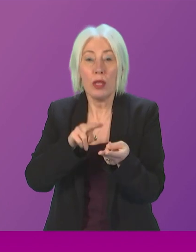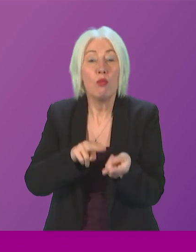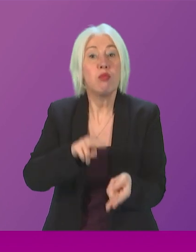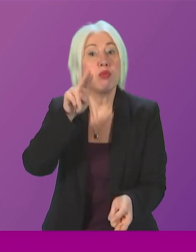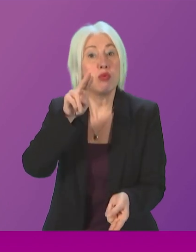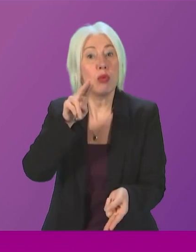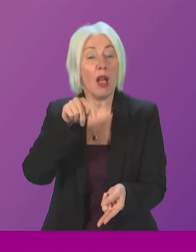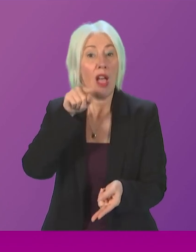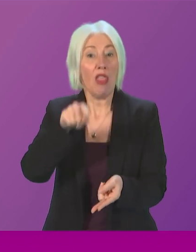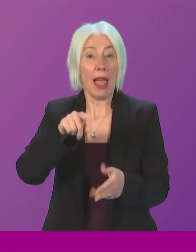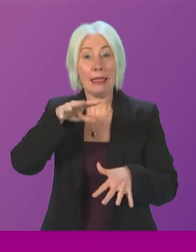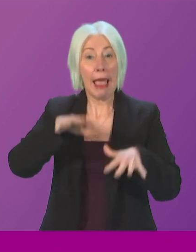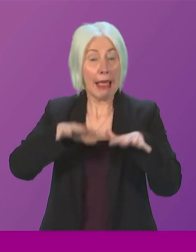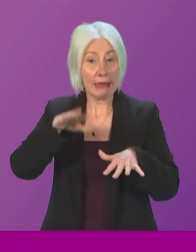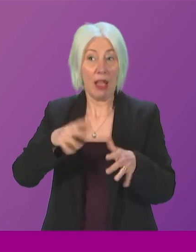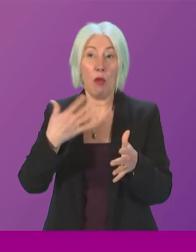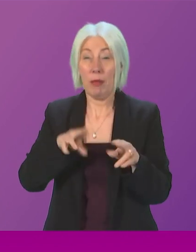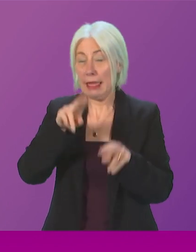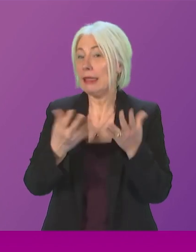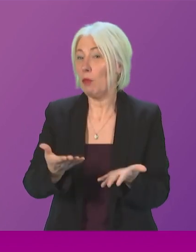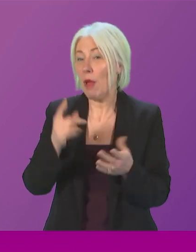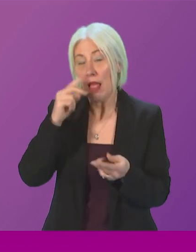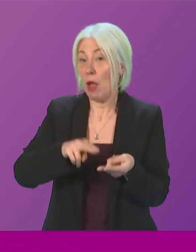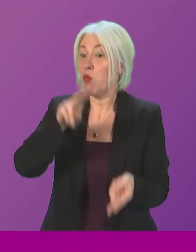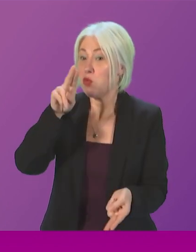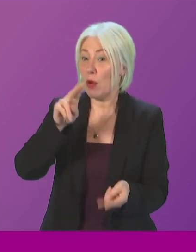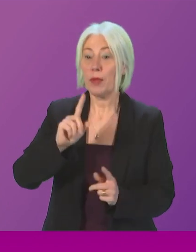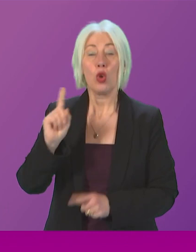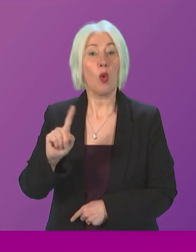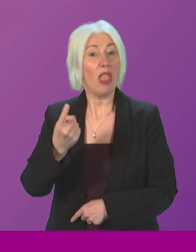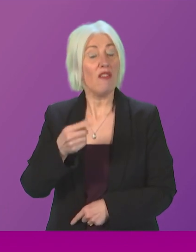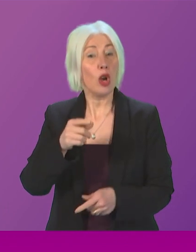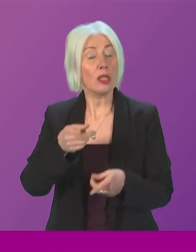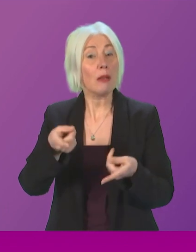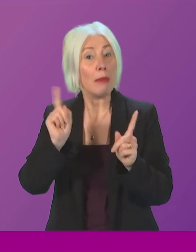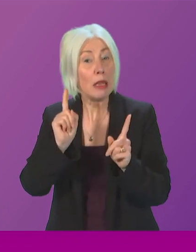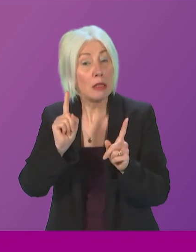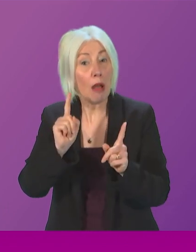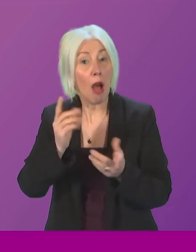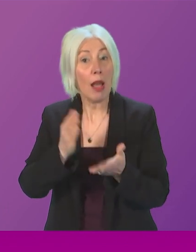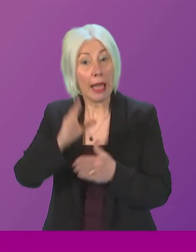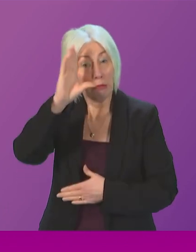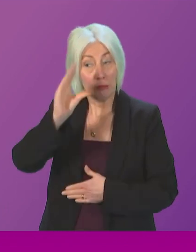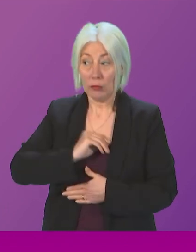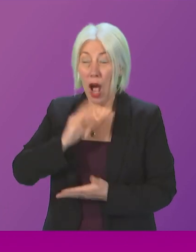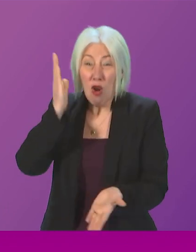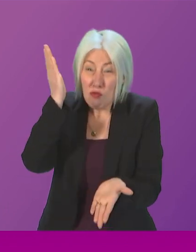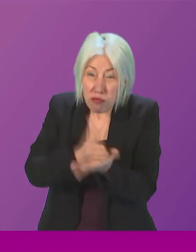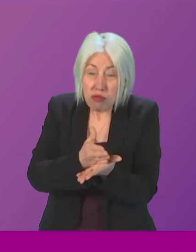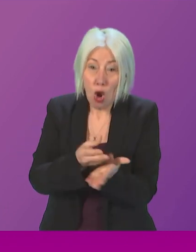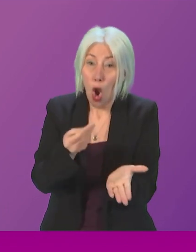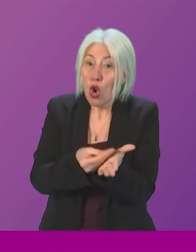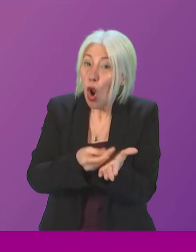the amounts currently assessed. So will the First Minister tell us now, how much is this really going to cost Scottish